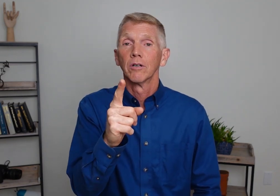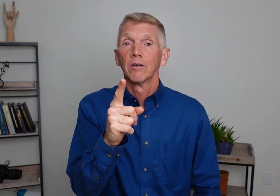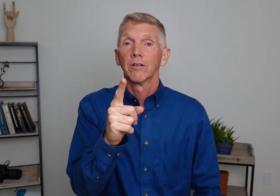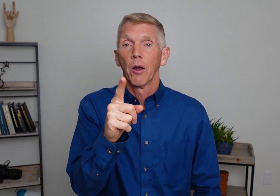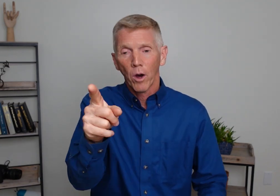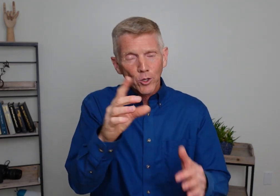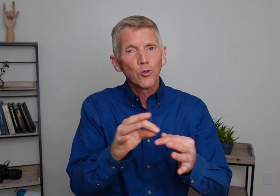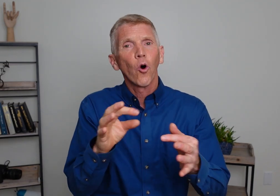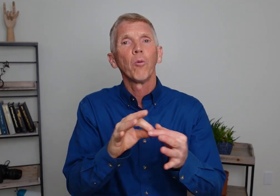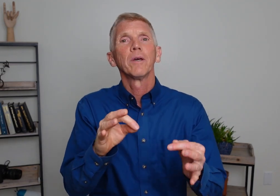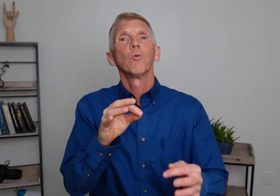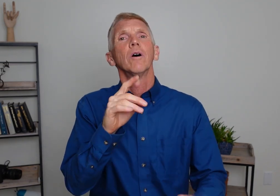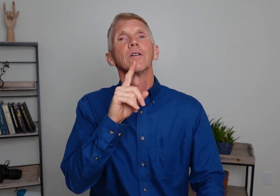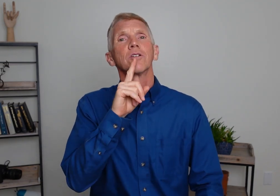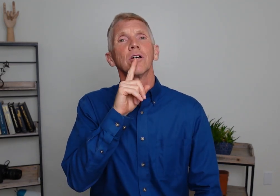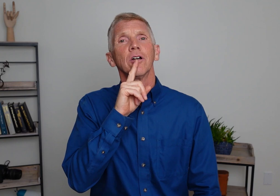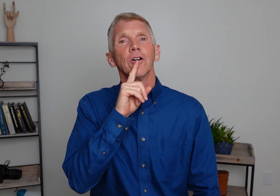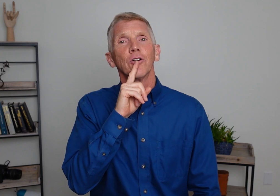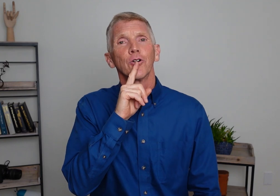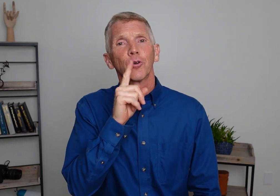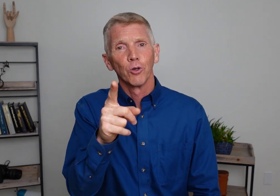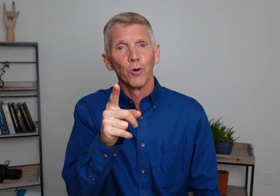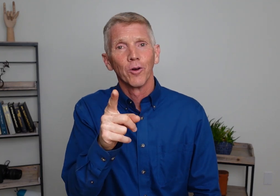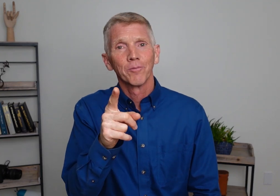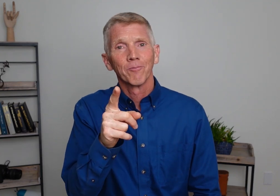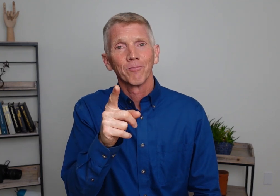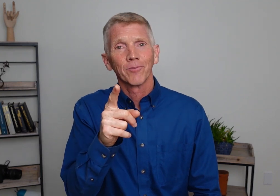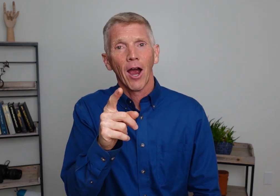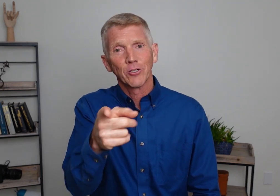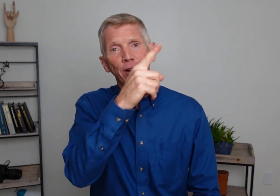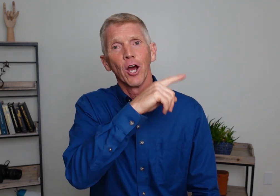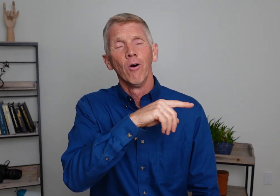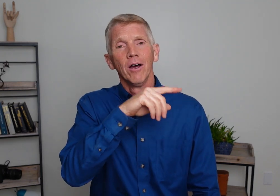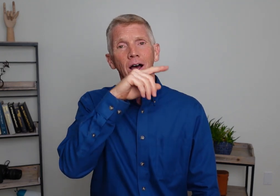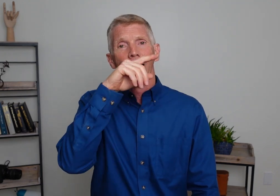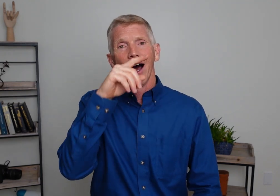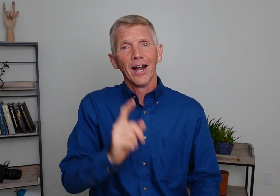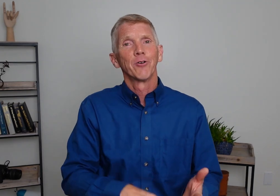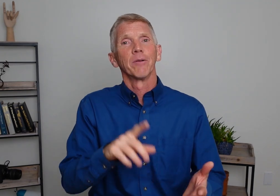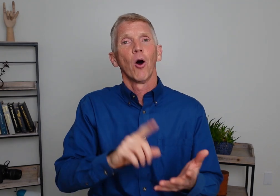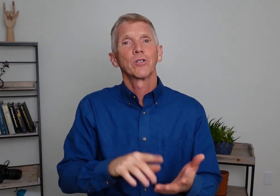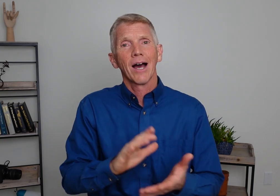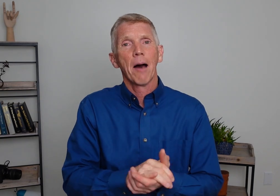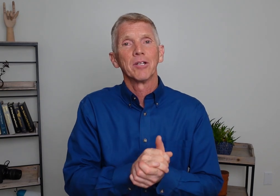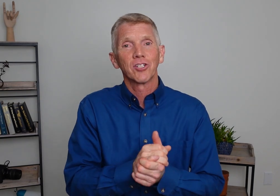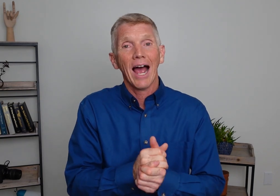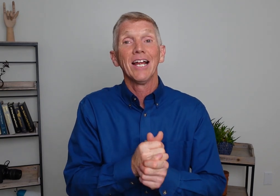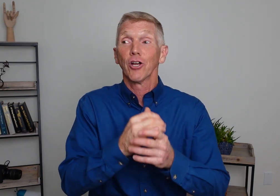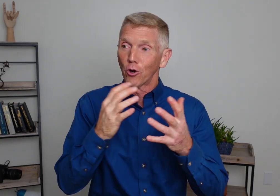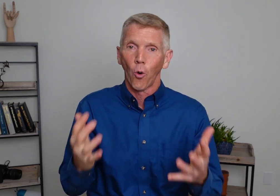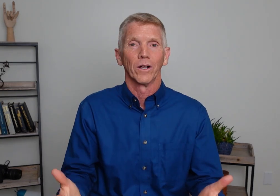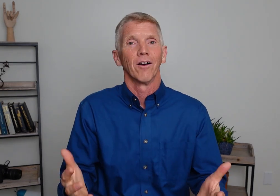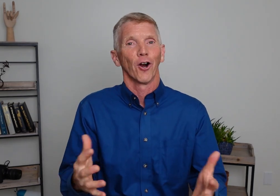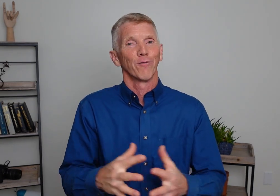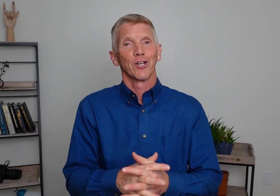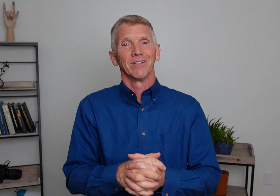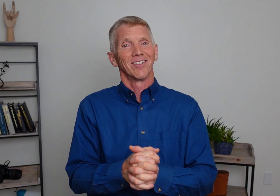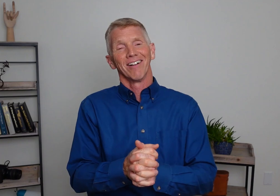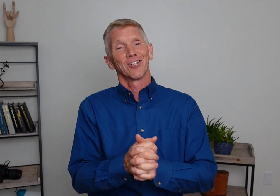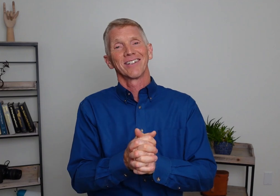Okay. What you told me was true. All right. So there you go. A hundred most common signs according to artificial intelligence.